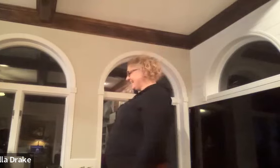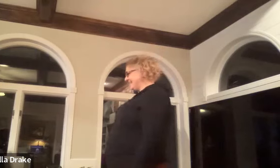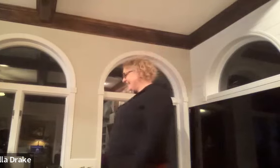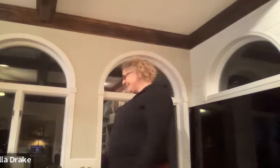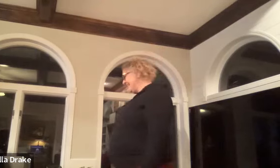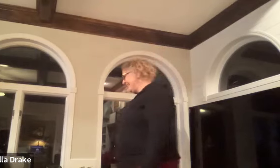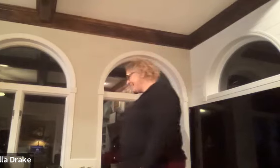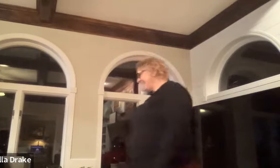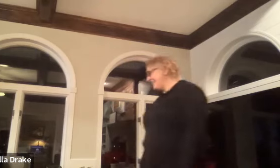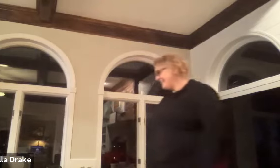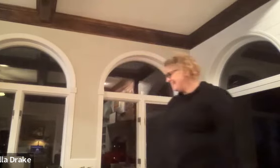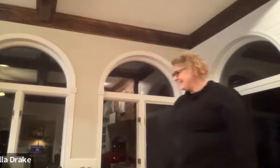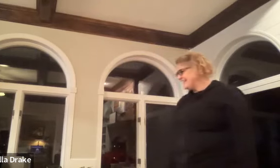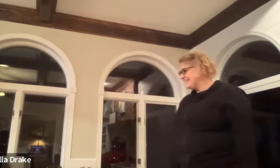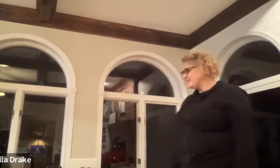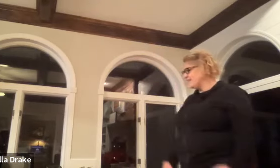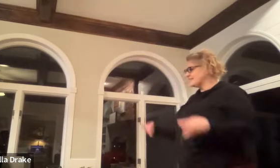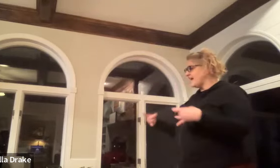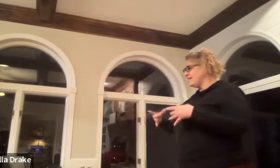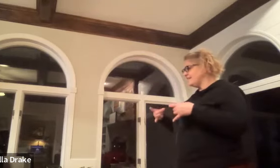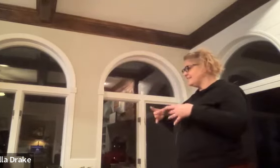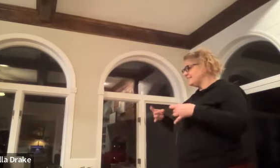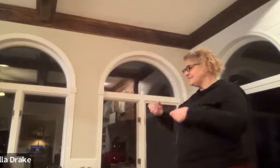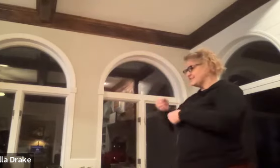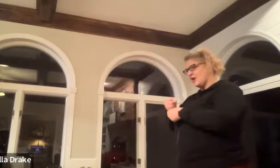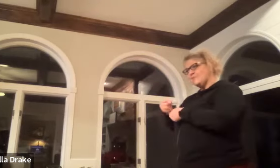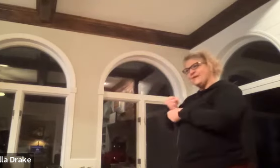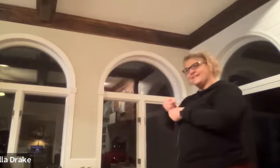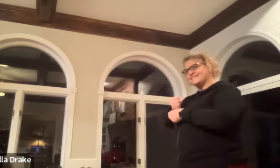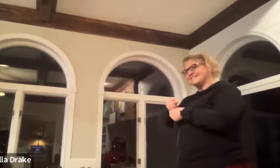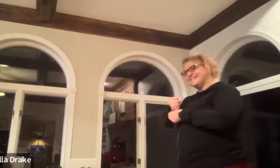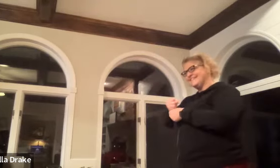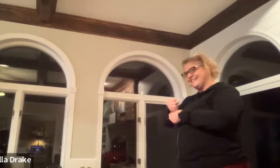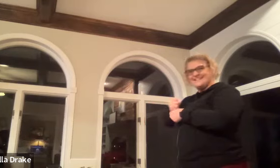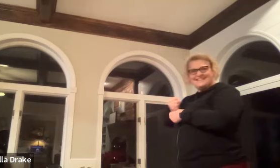you gotta sign it starbucks not at night